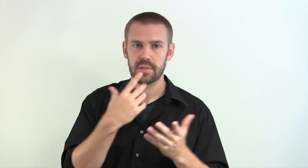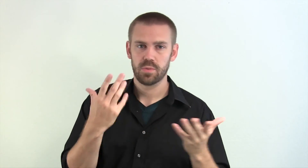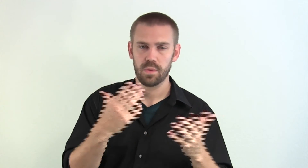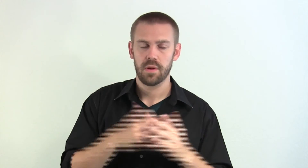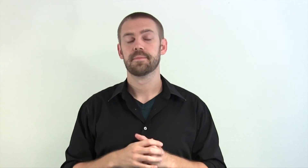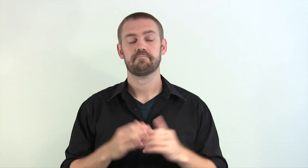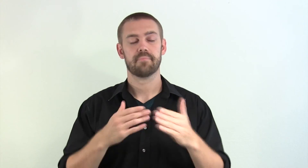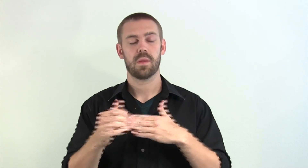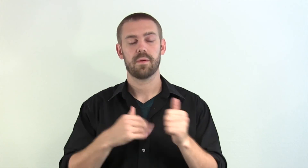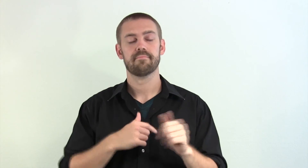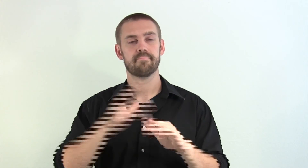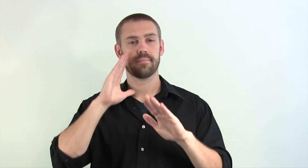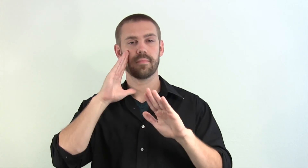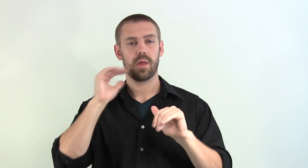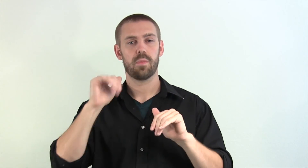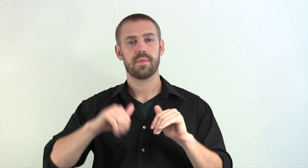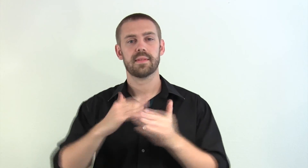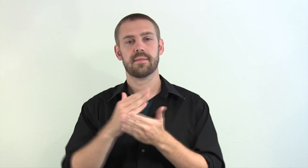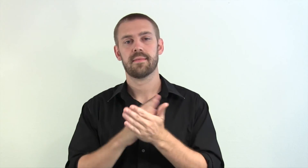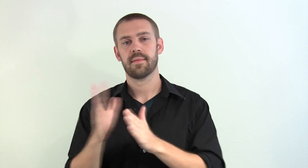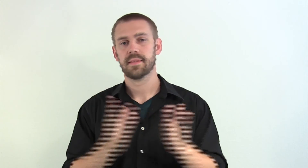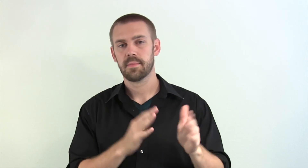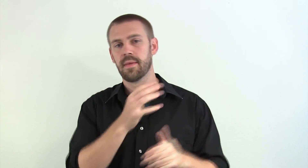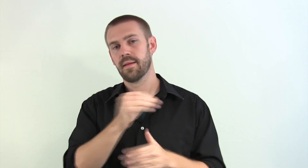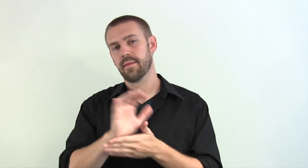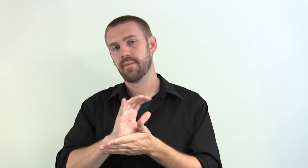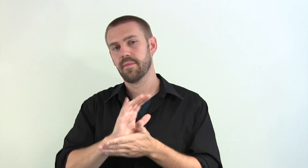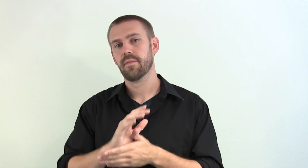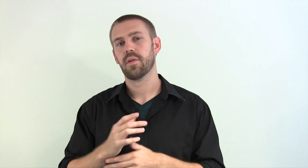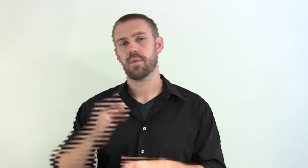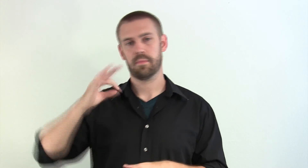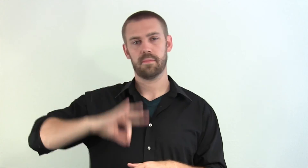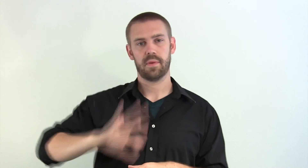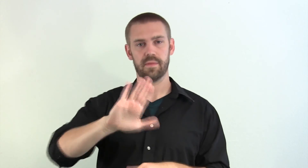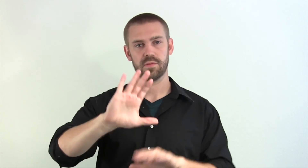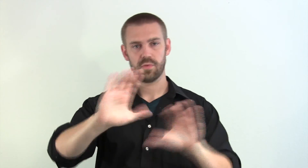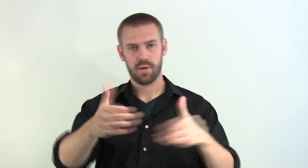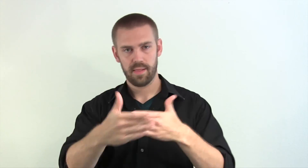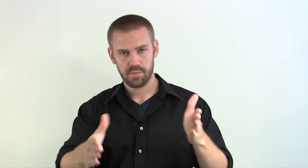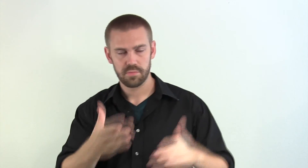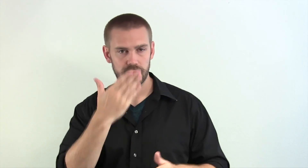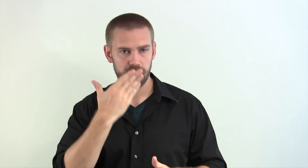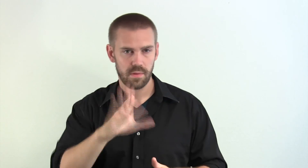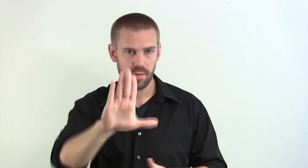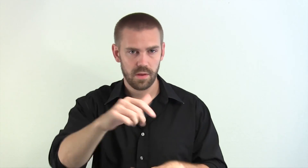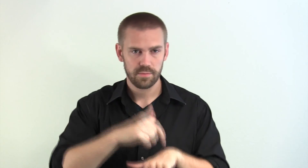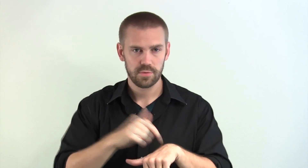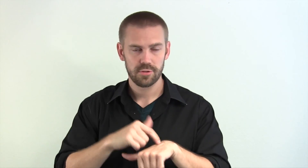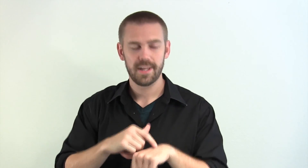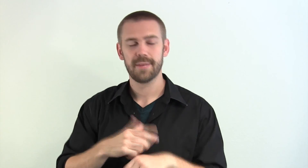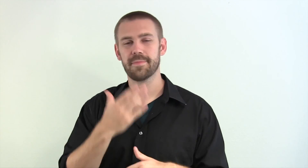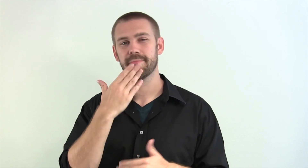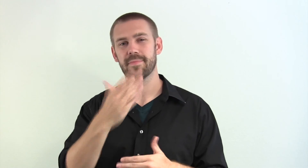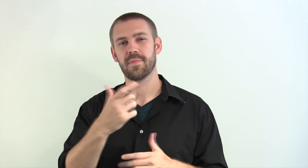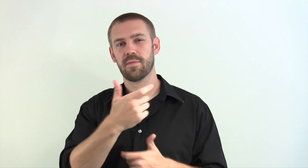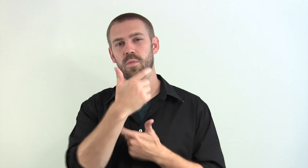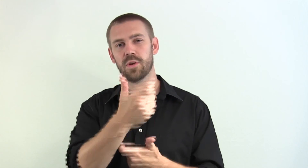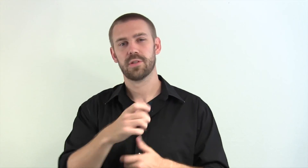going to say what. Anyway, I hope that you've enjoyed this lesson plan in the movie, and I hope that it benefits your classroom. Thank you for your time, and thank you for watching Know That.